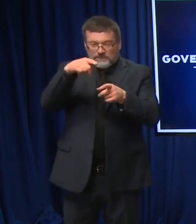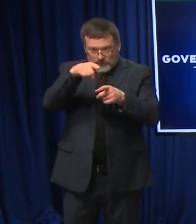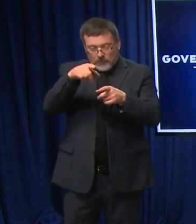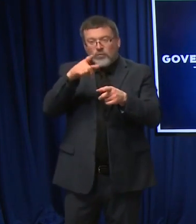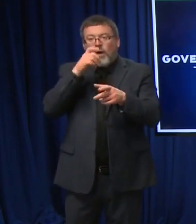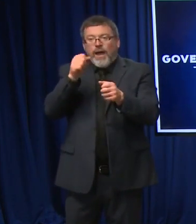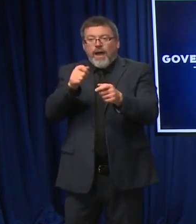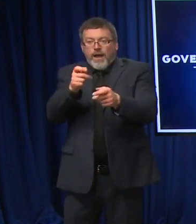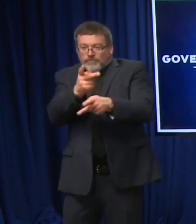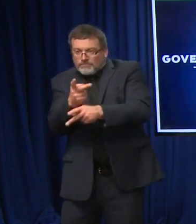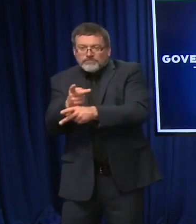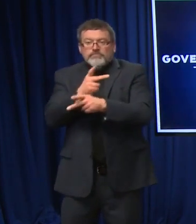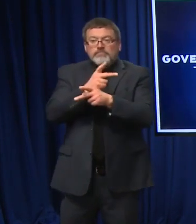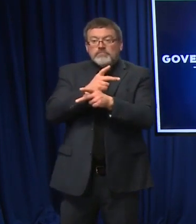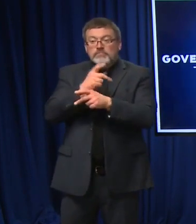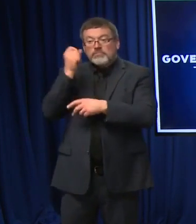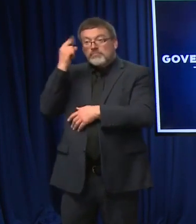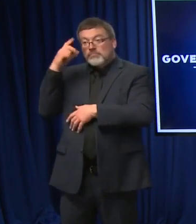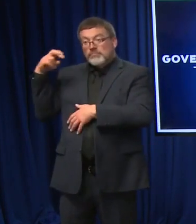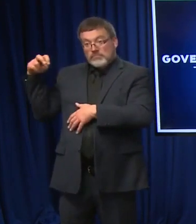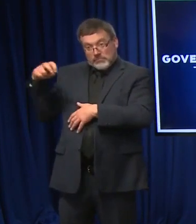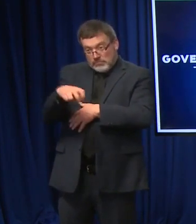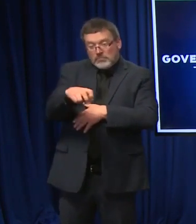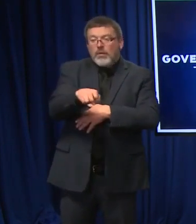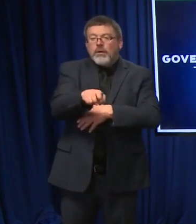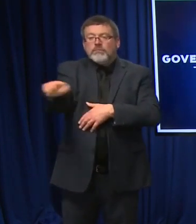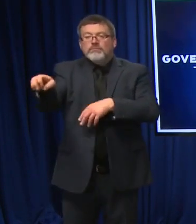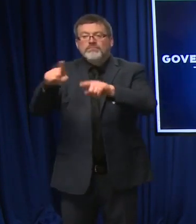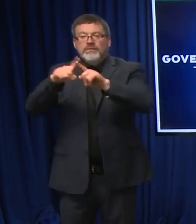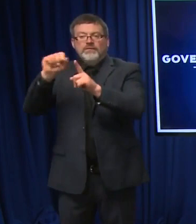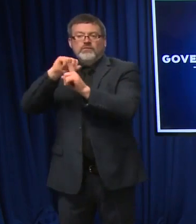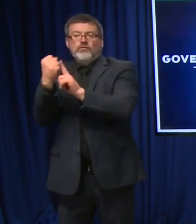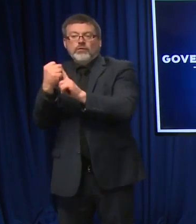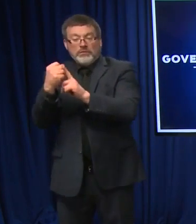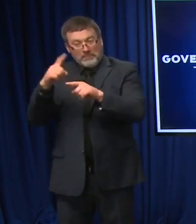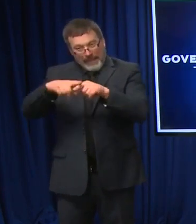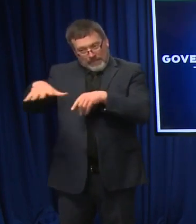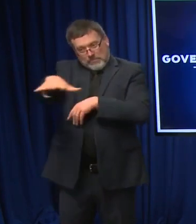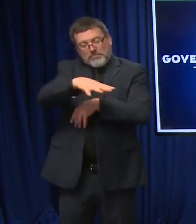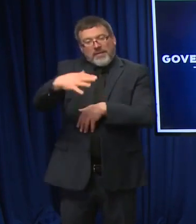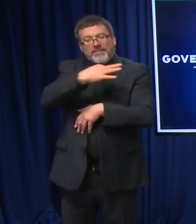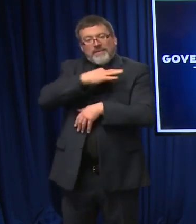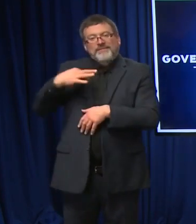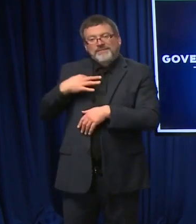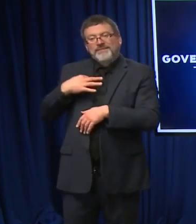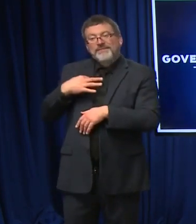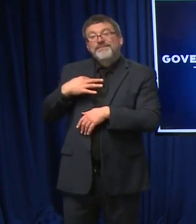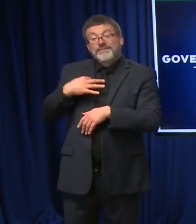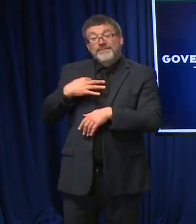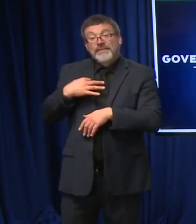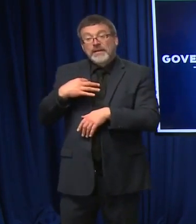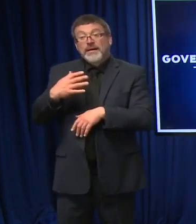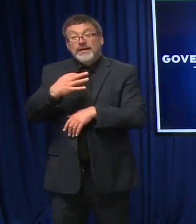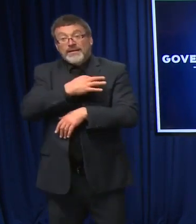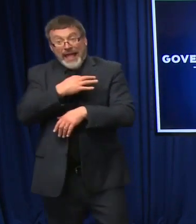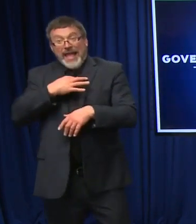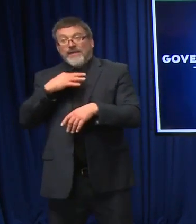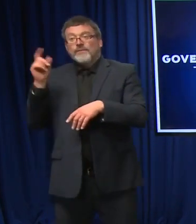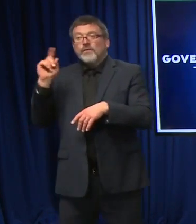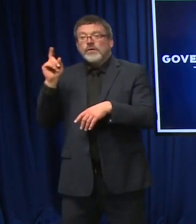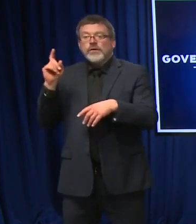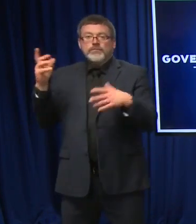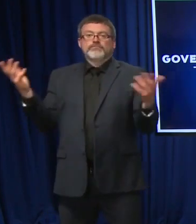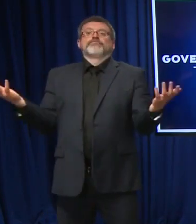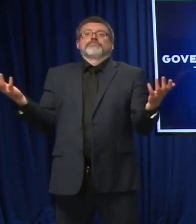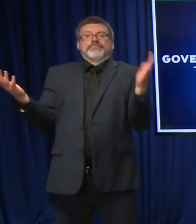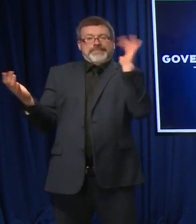into those different models of care depending on what their staffing levels are. Where's the staffing coming from? That is the big question, right?